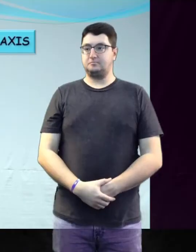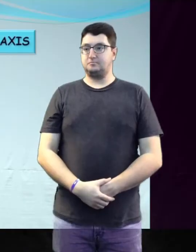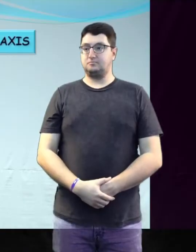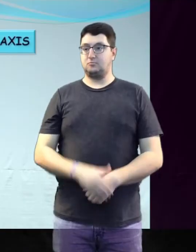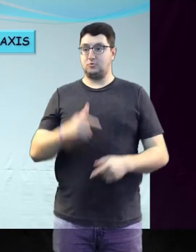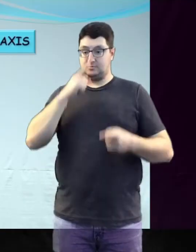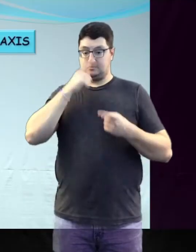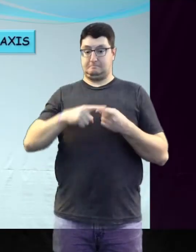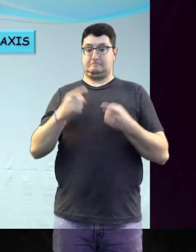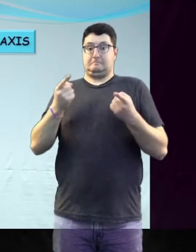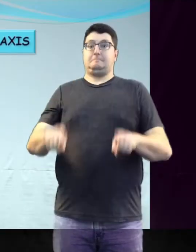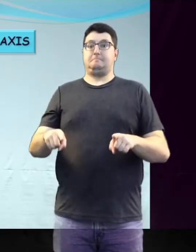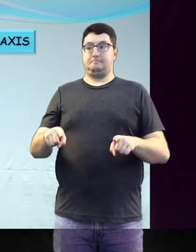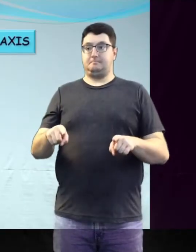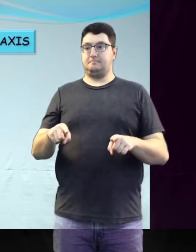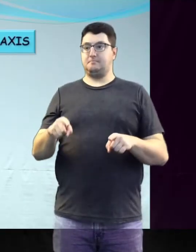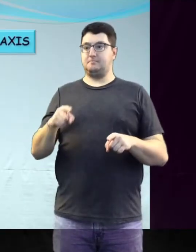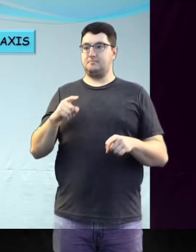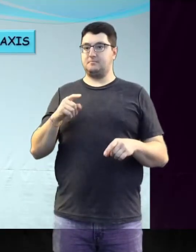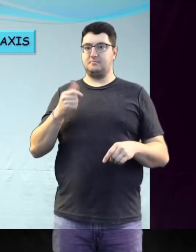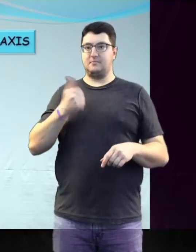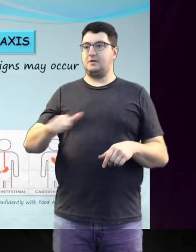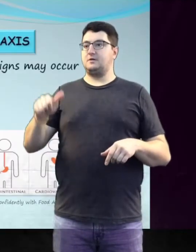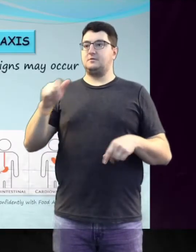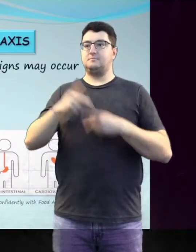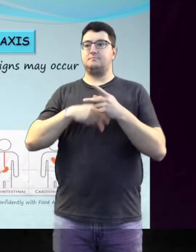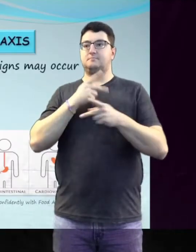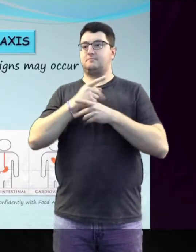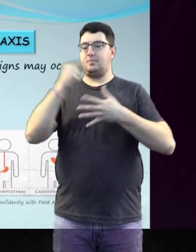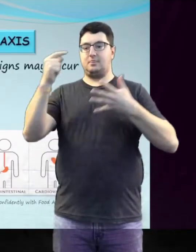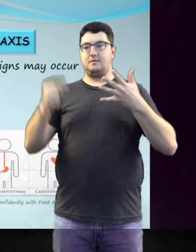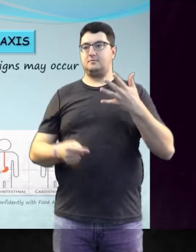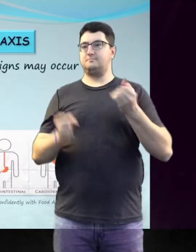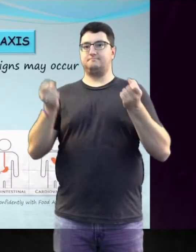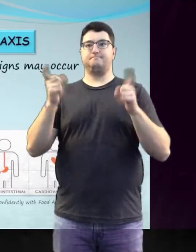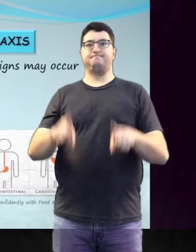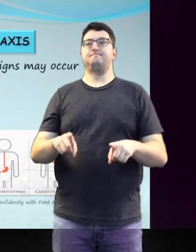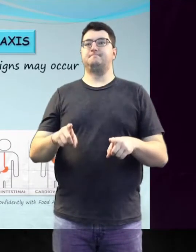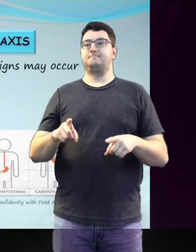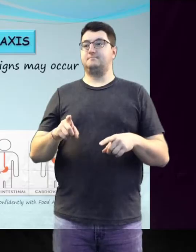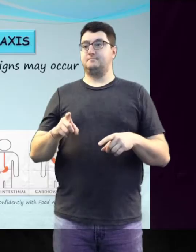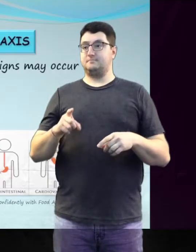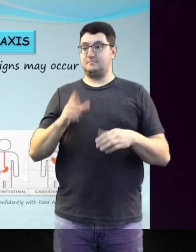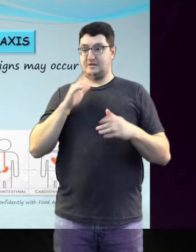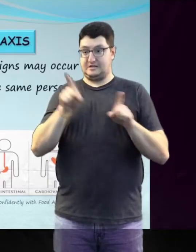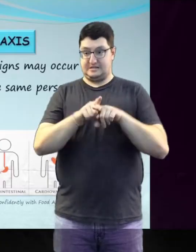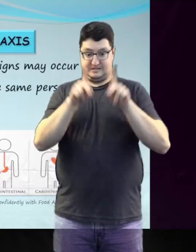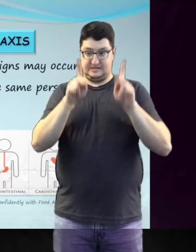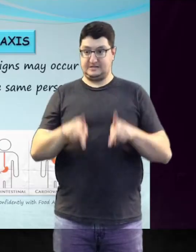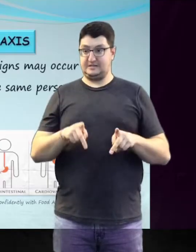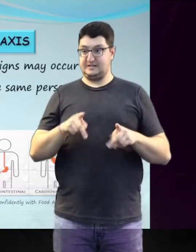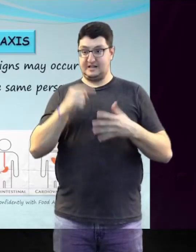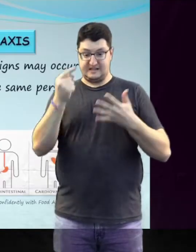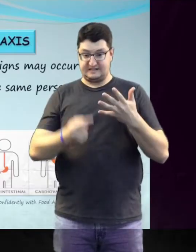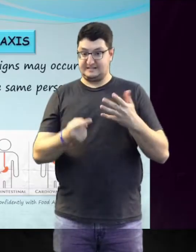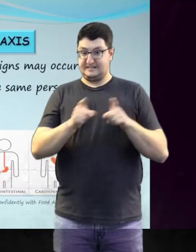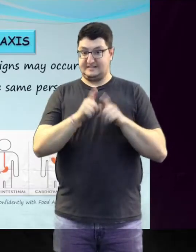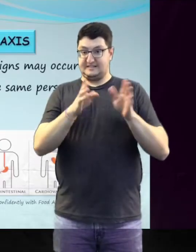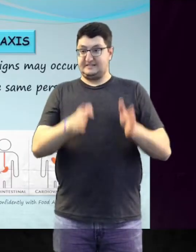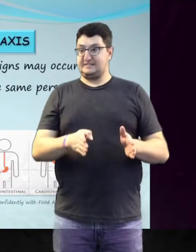When a person is exposed to their allergen, any combination of signs may occur. Signs do not always occur in the same